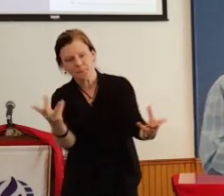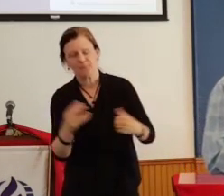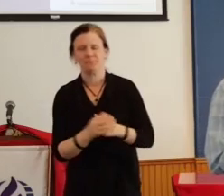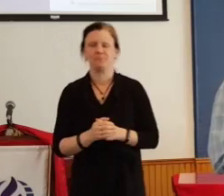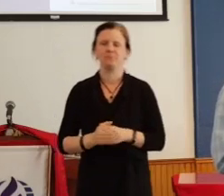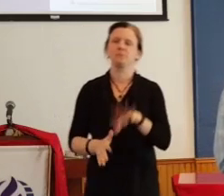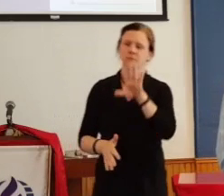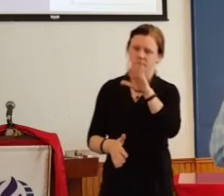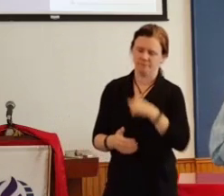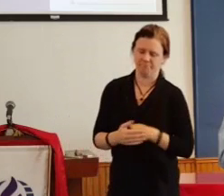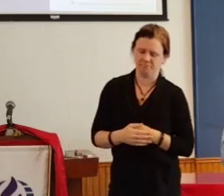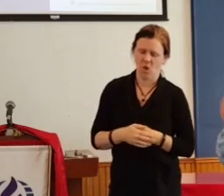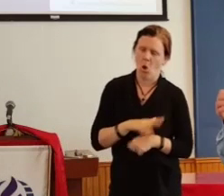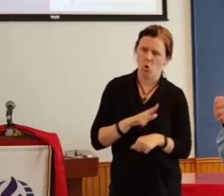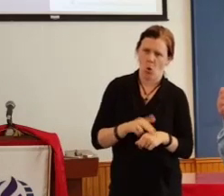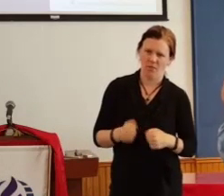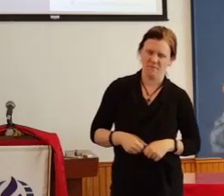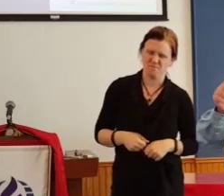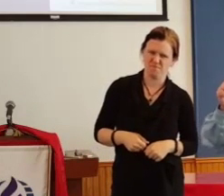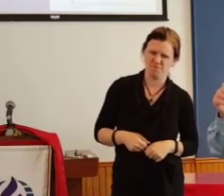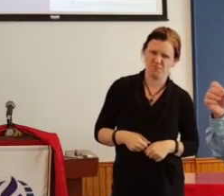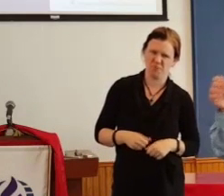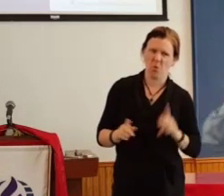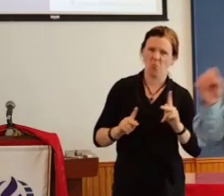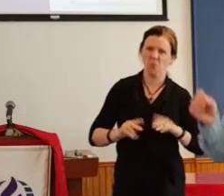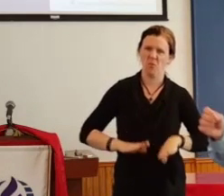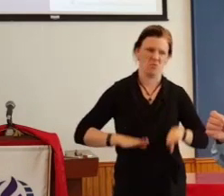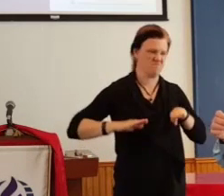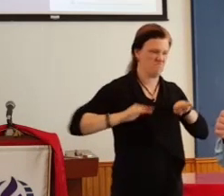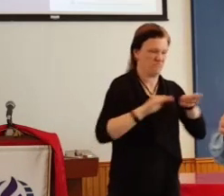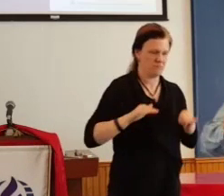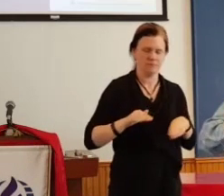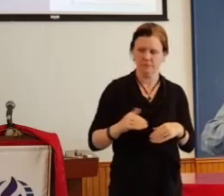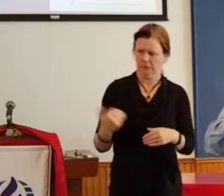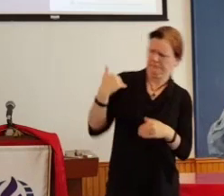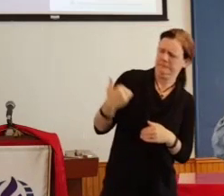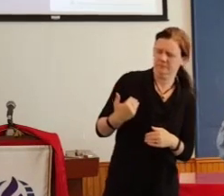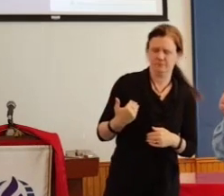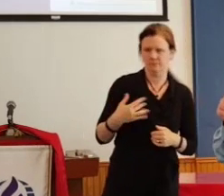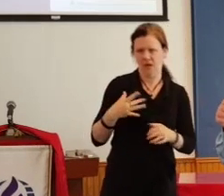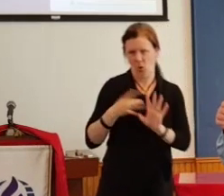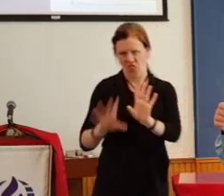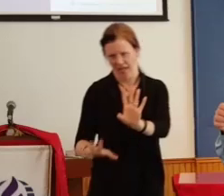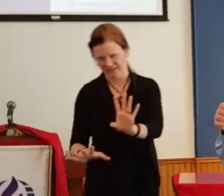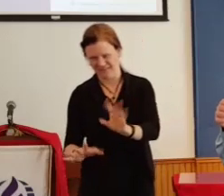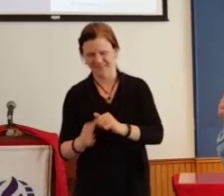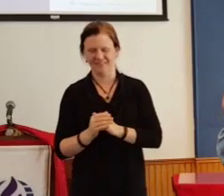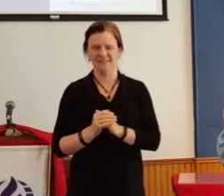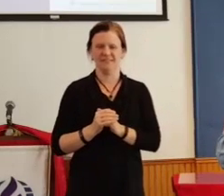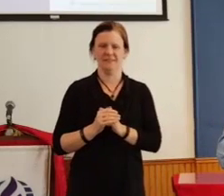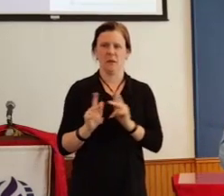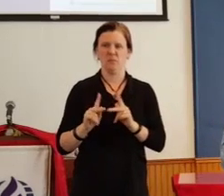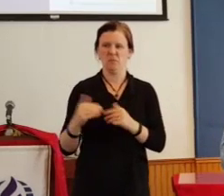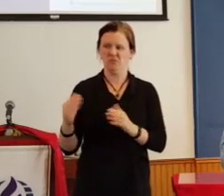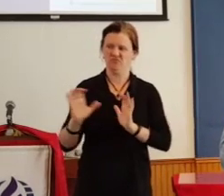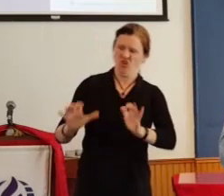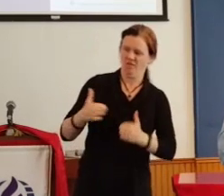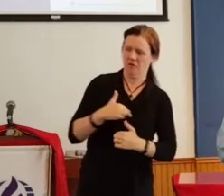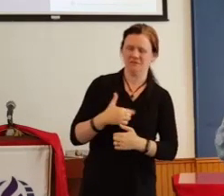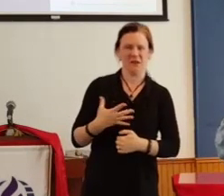I'm not an advocate of physical anything. And I'm certainly not an advocate of people shoving us. But you